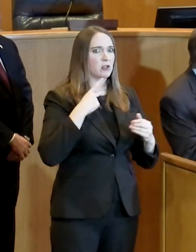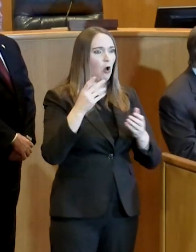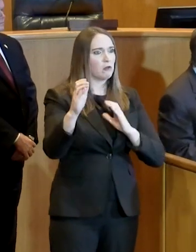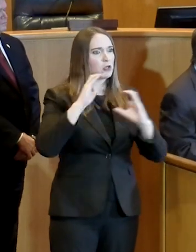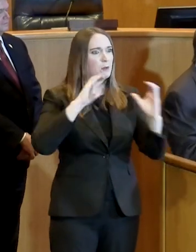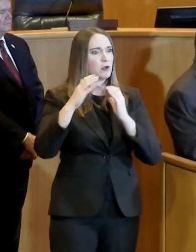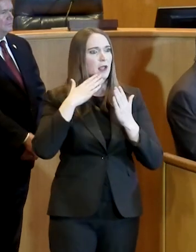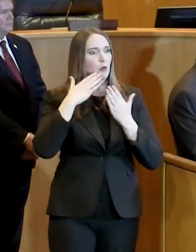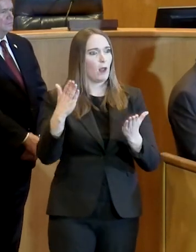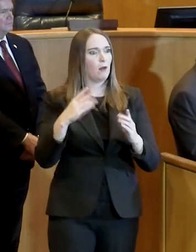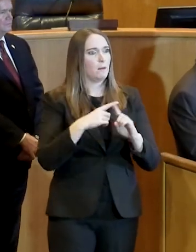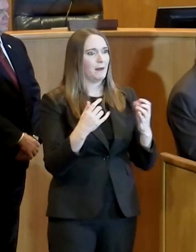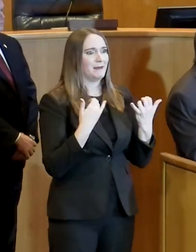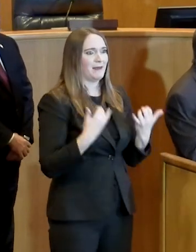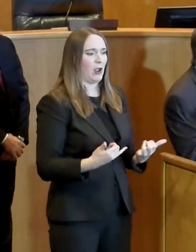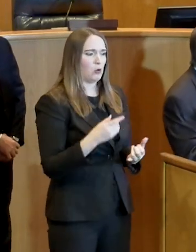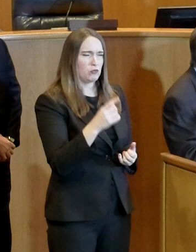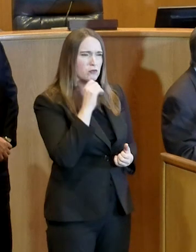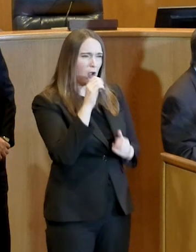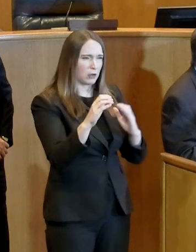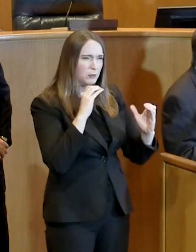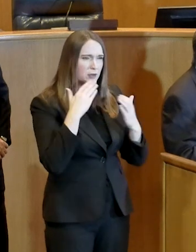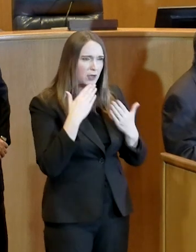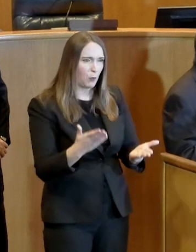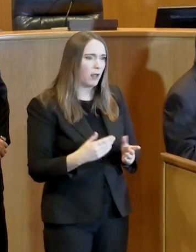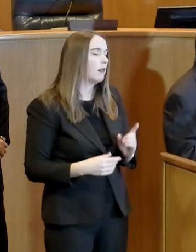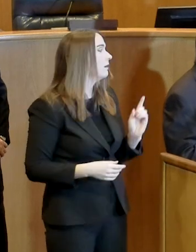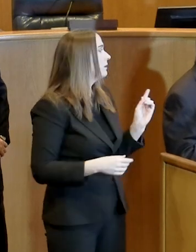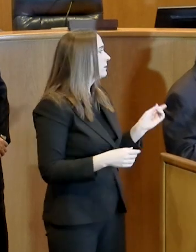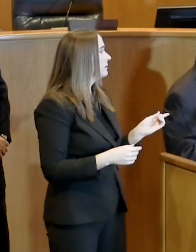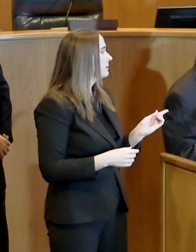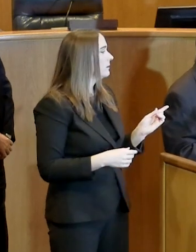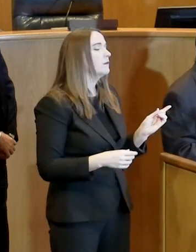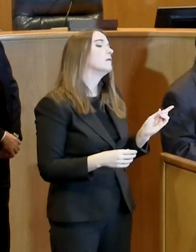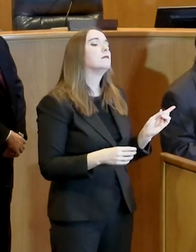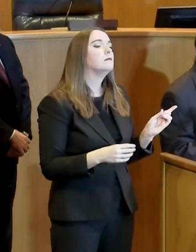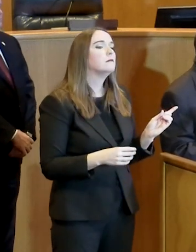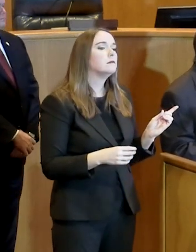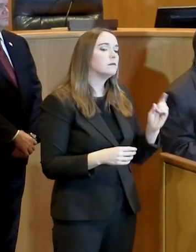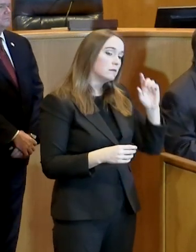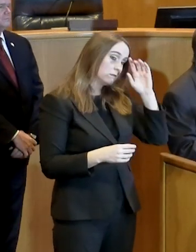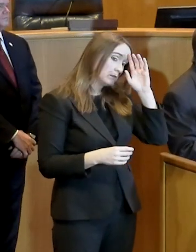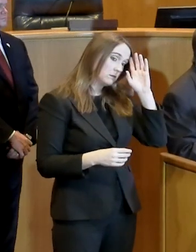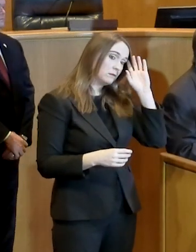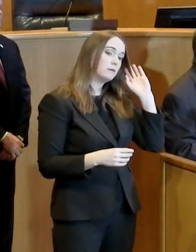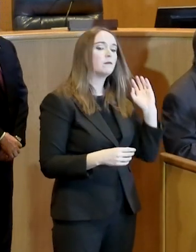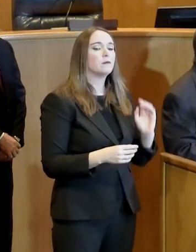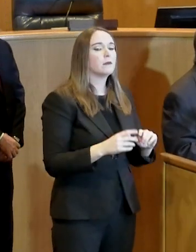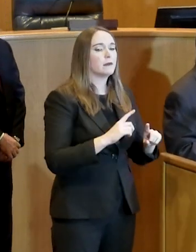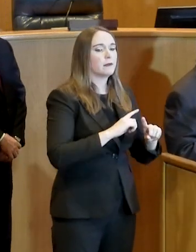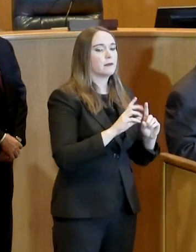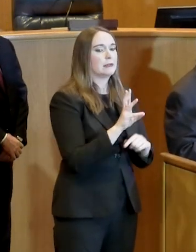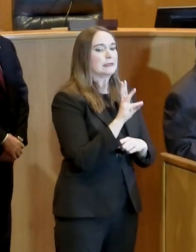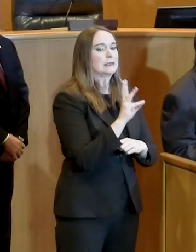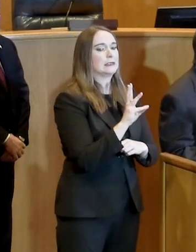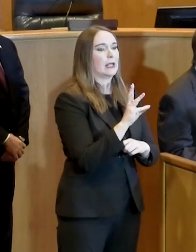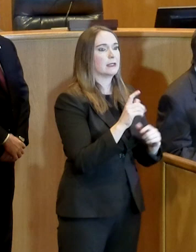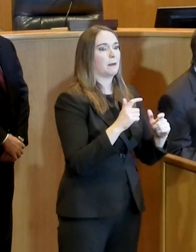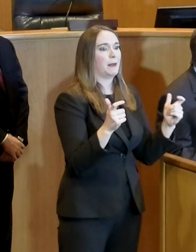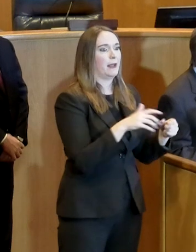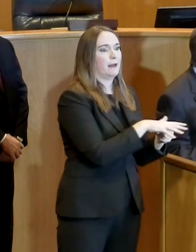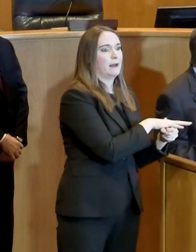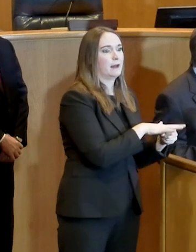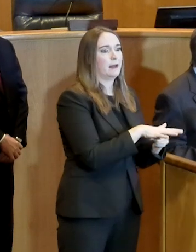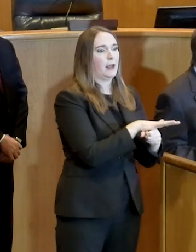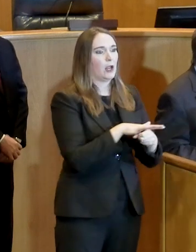kind of texting back and forth. Now, that's the six big county judges that are doing that right now. But what we're just saying is, where are y'all? What are y'all